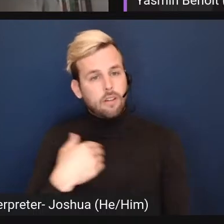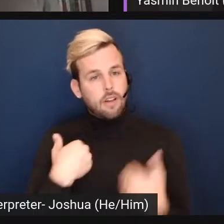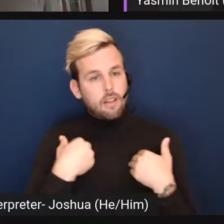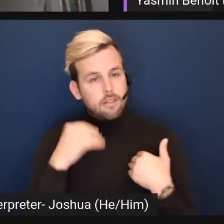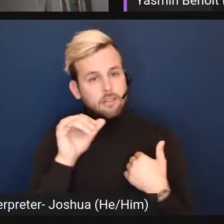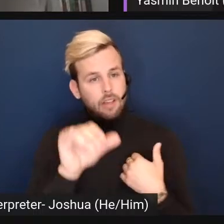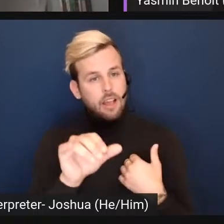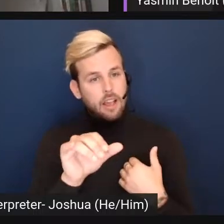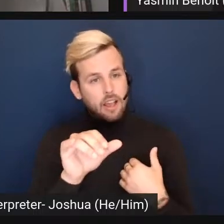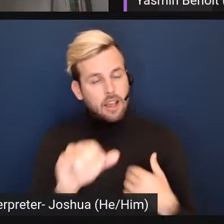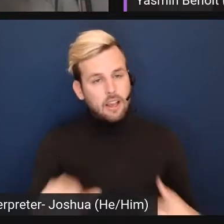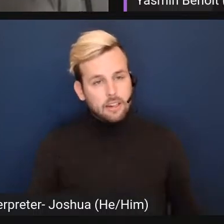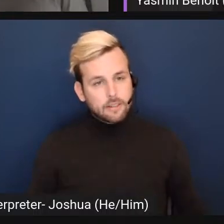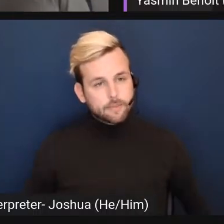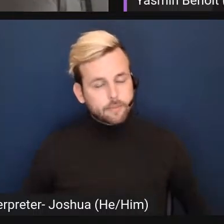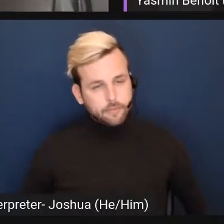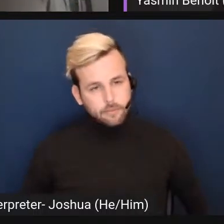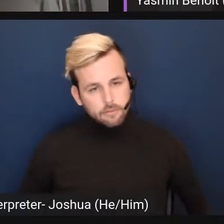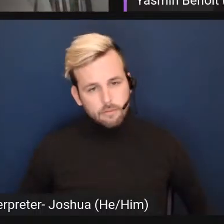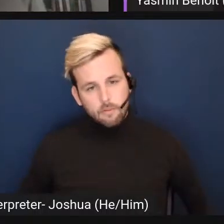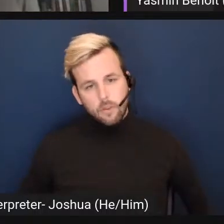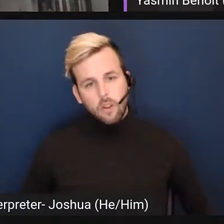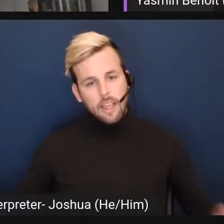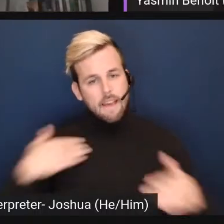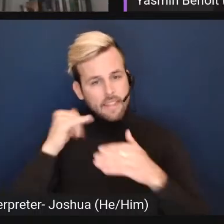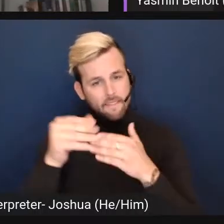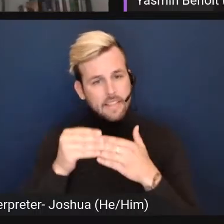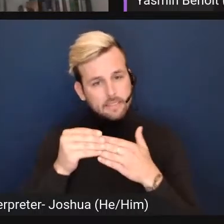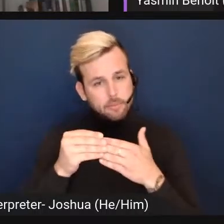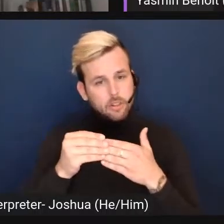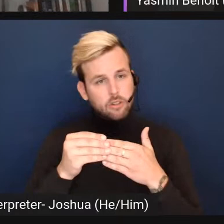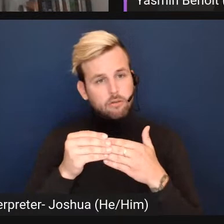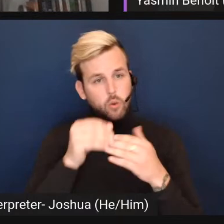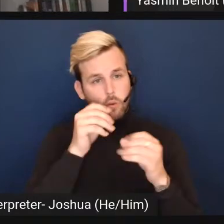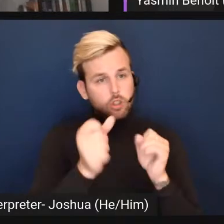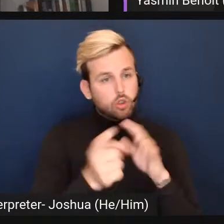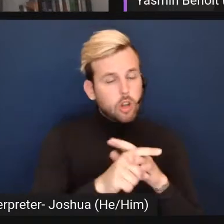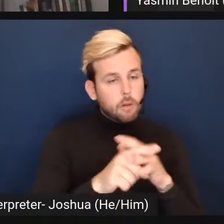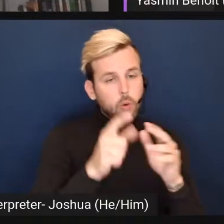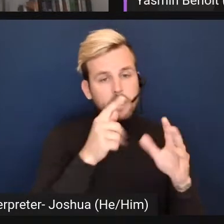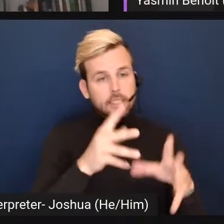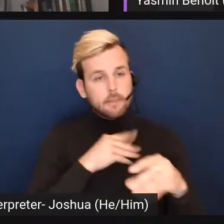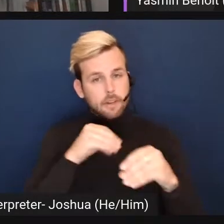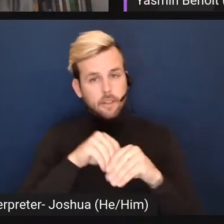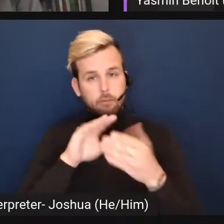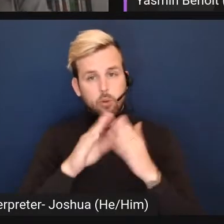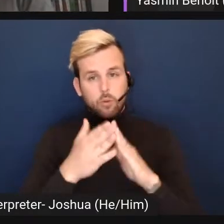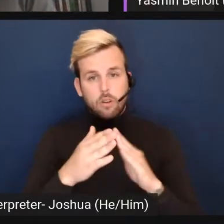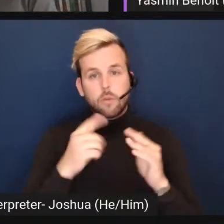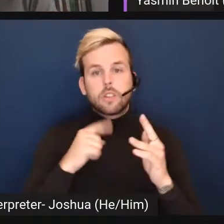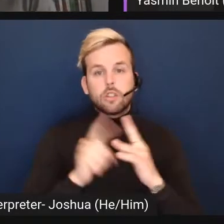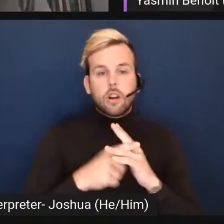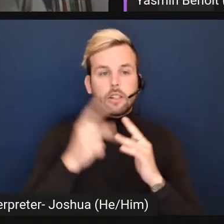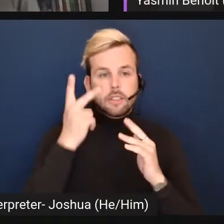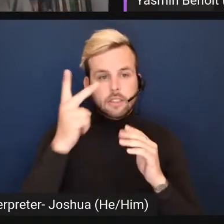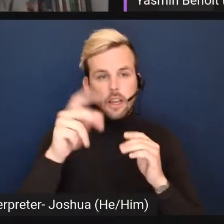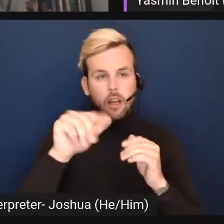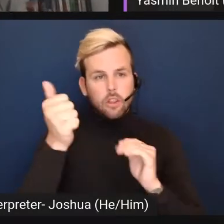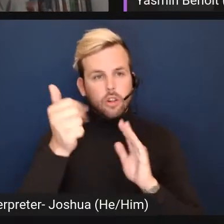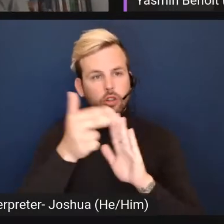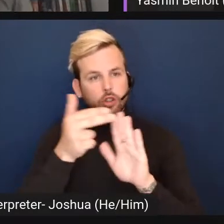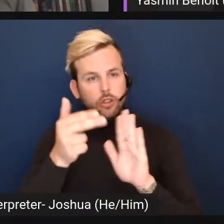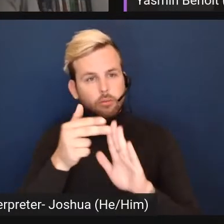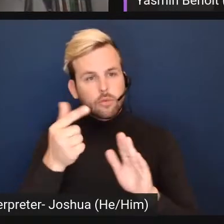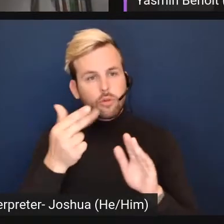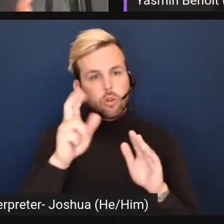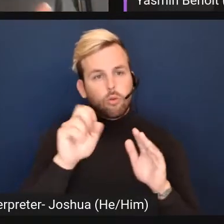flexibility and who could show up and who was accepted in the community, we started to see these other terms emerge. We started to see